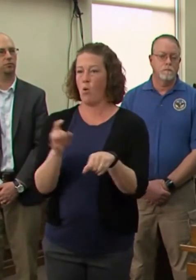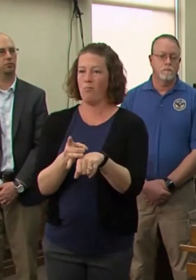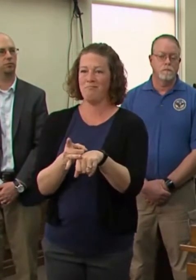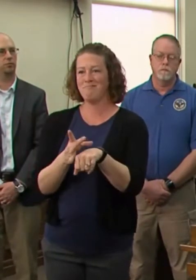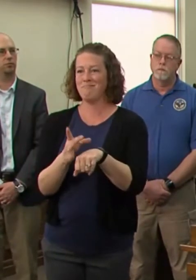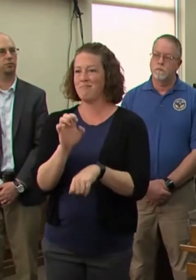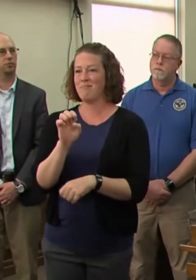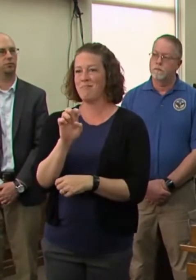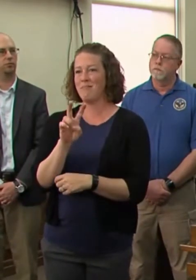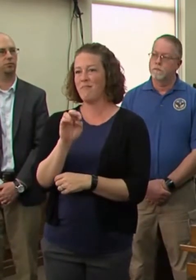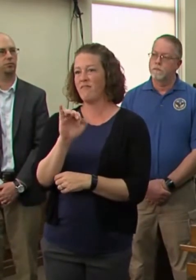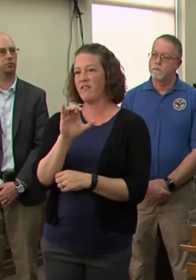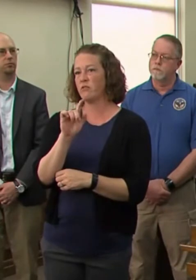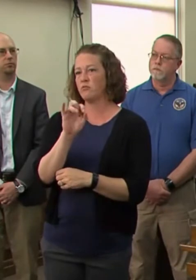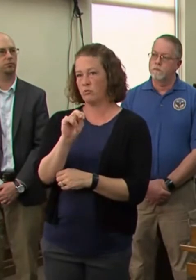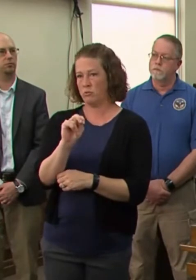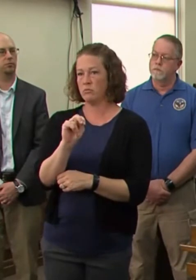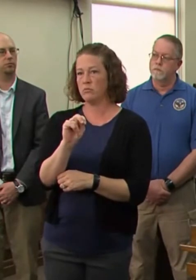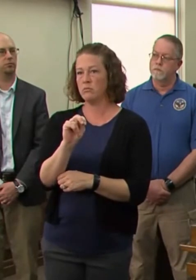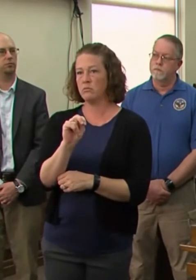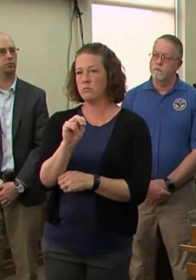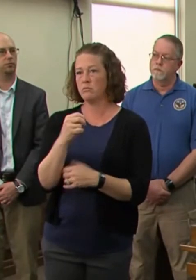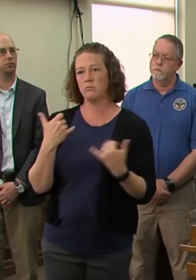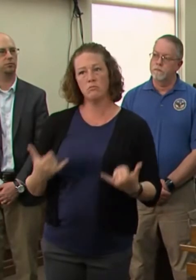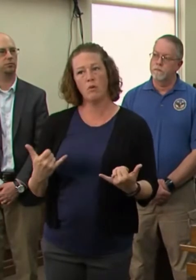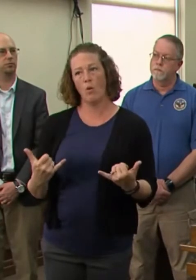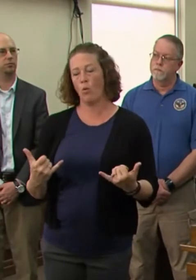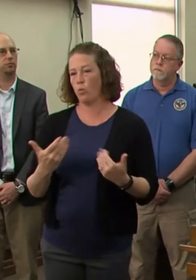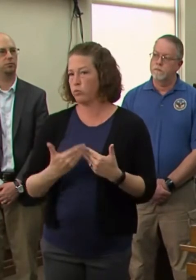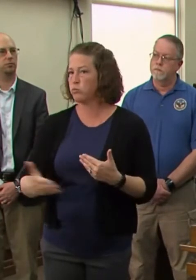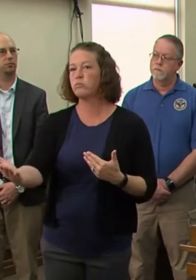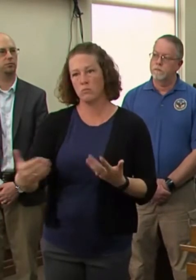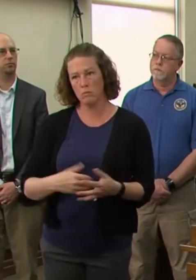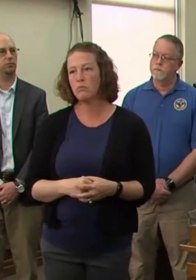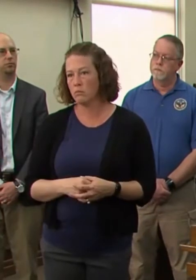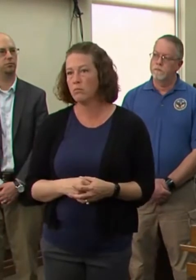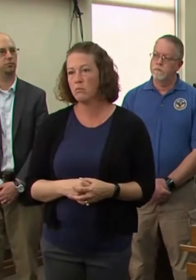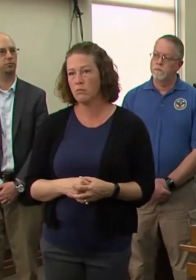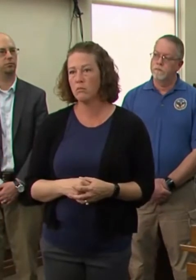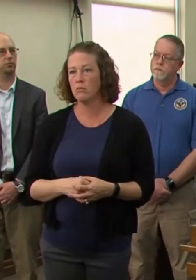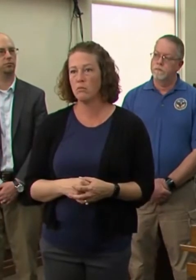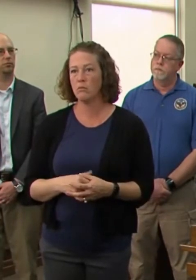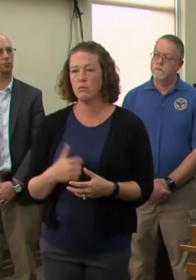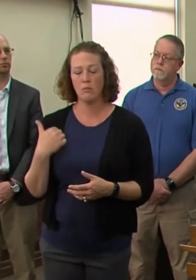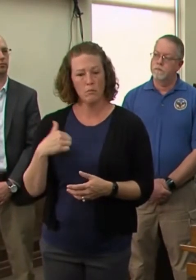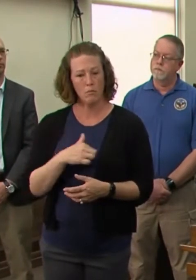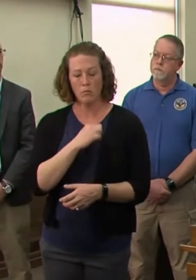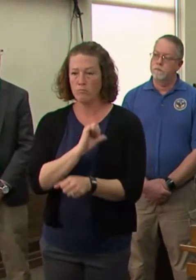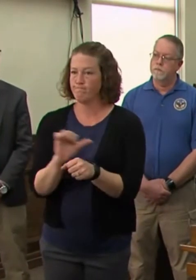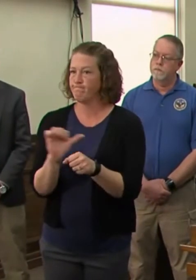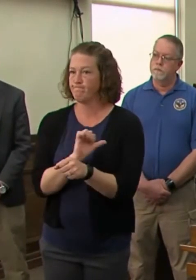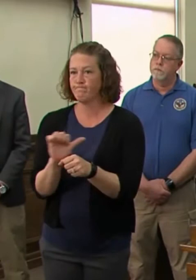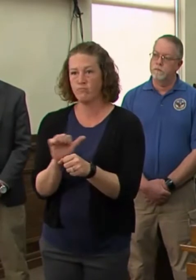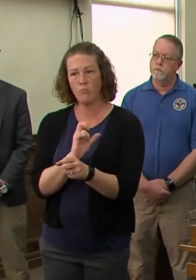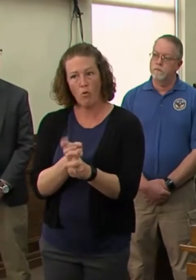time period. So that's something that we're working very hard to, to, you know, to get to happen.